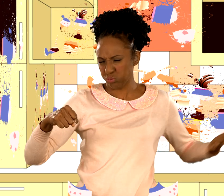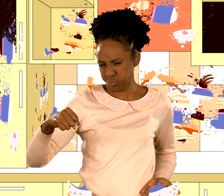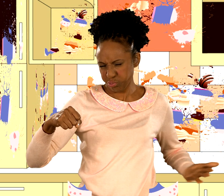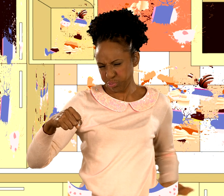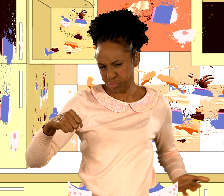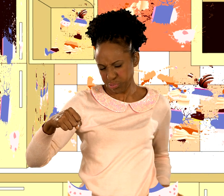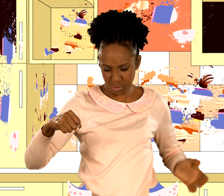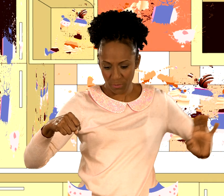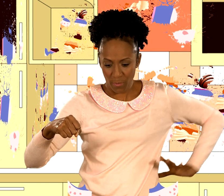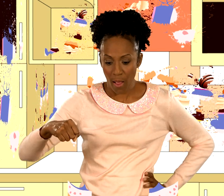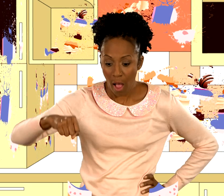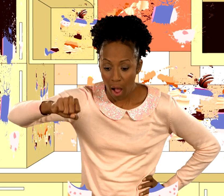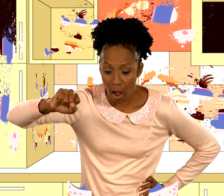Not bothered I'm missing my chops